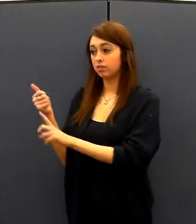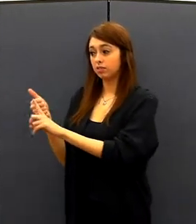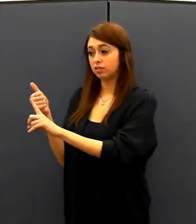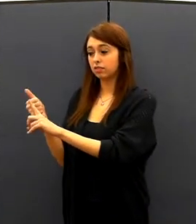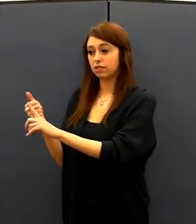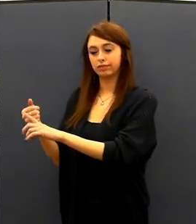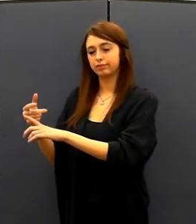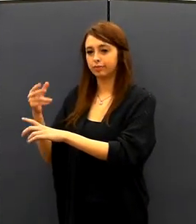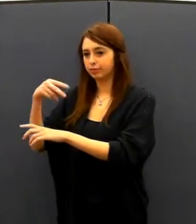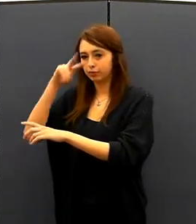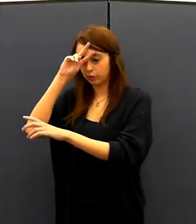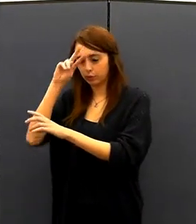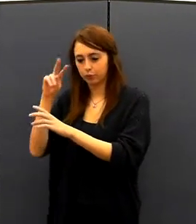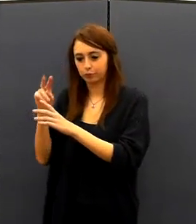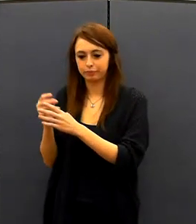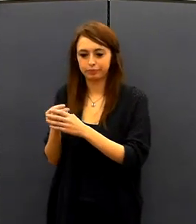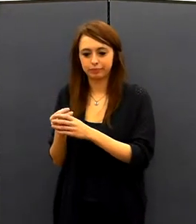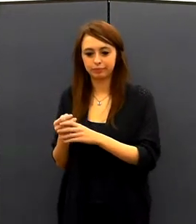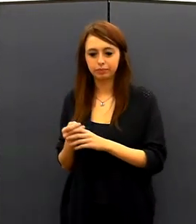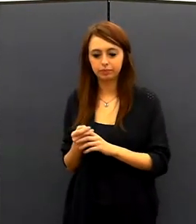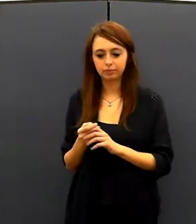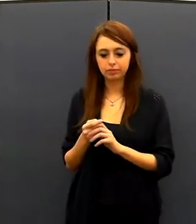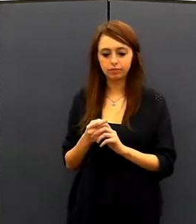I was just looking at him type of reaction did you expect?